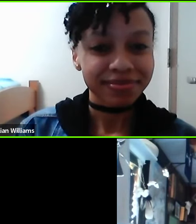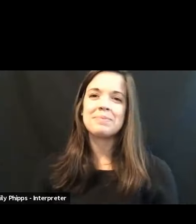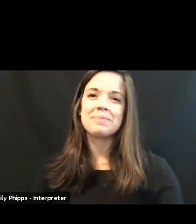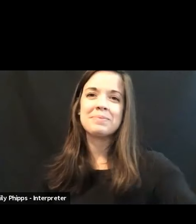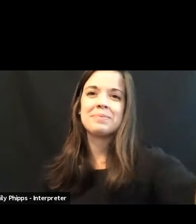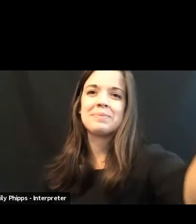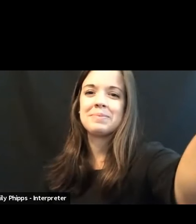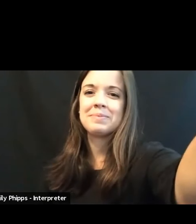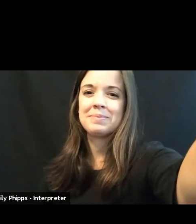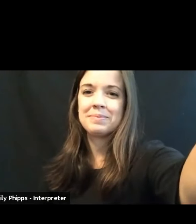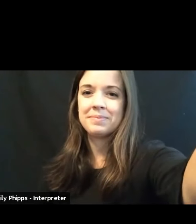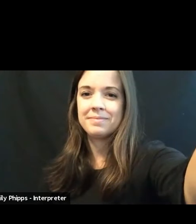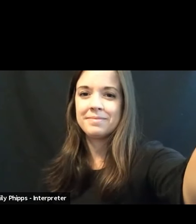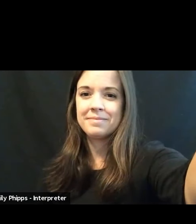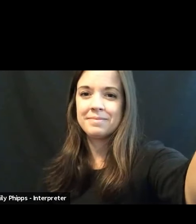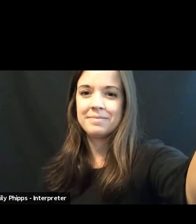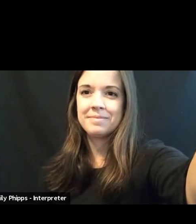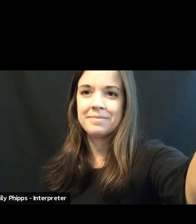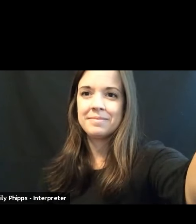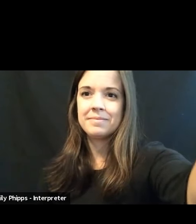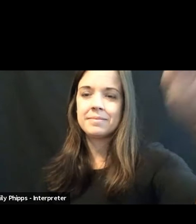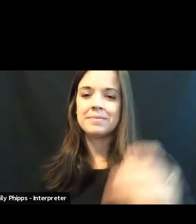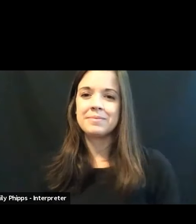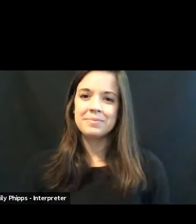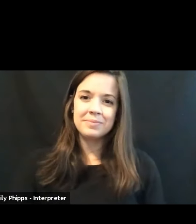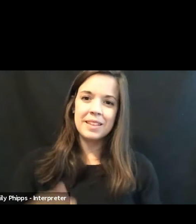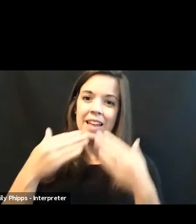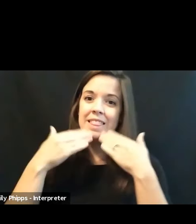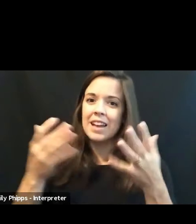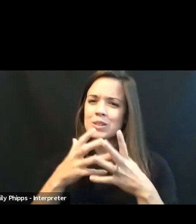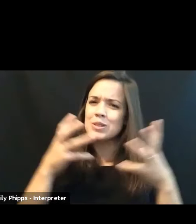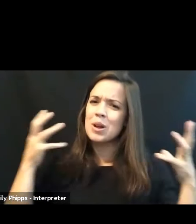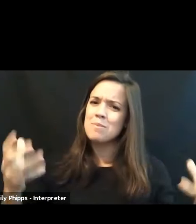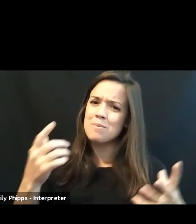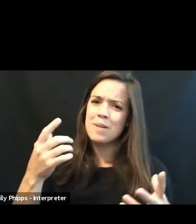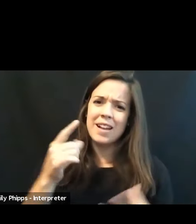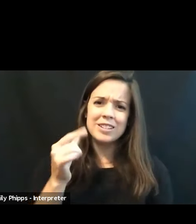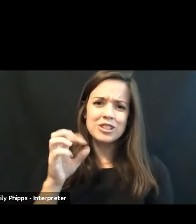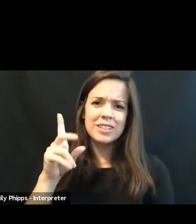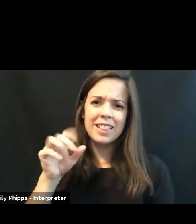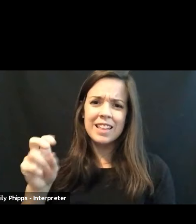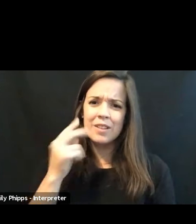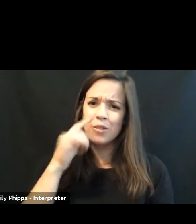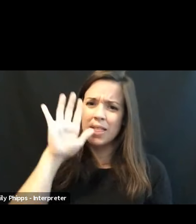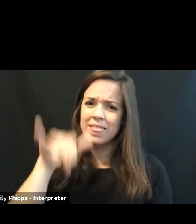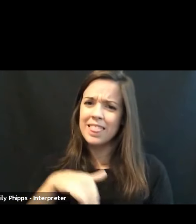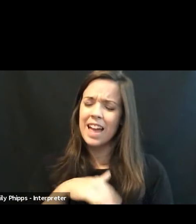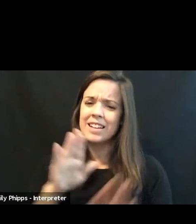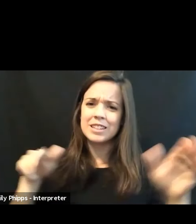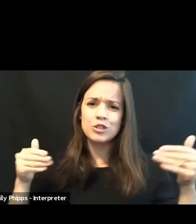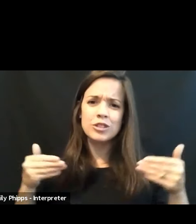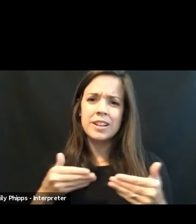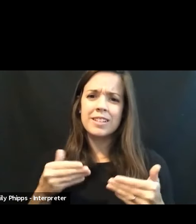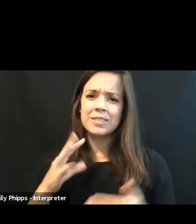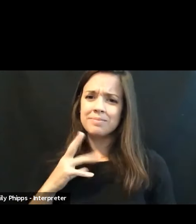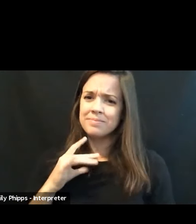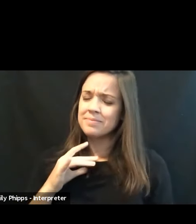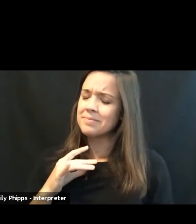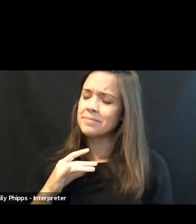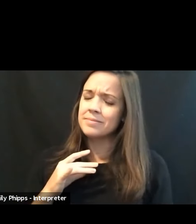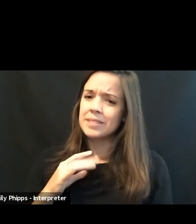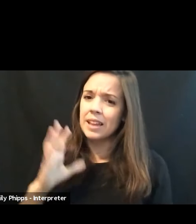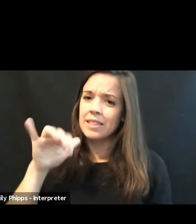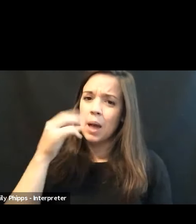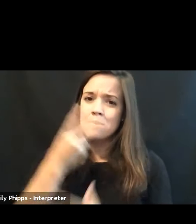Thank you so much, Jillian, for that heartfelt introduction that both